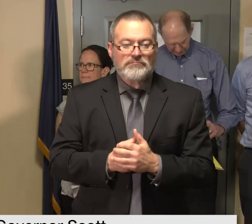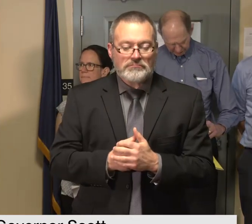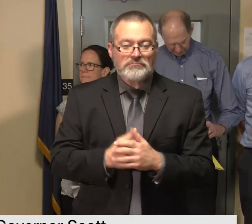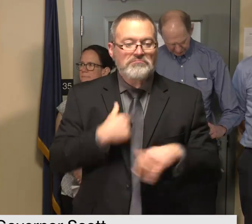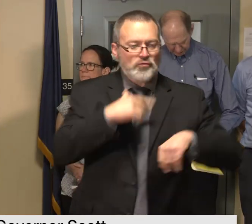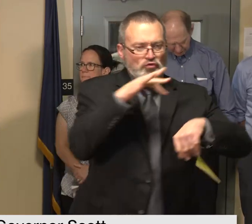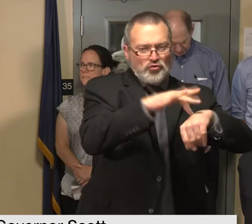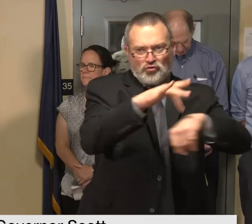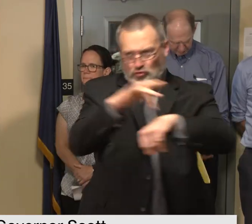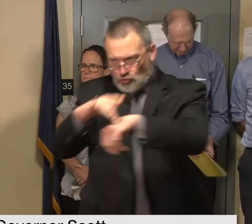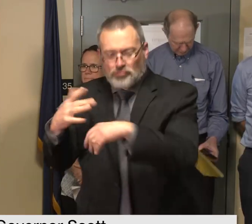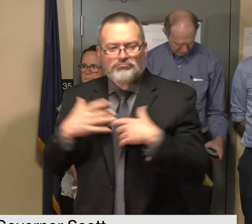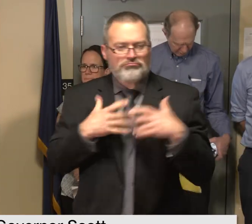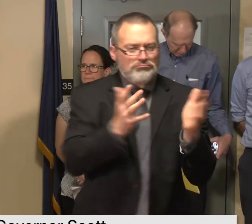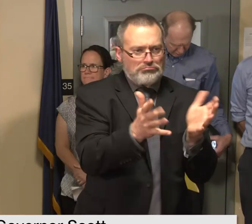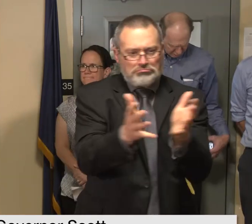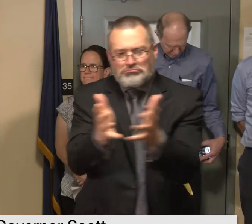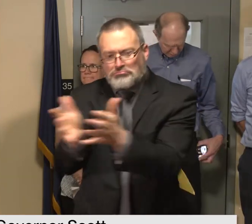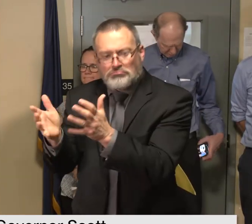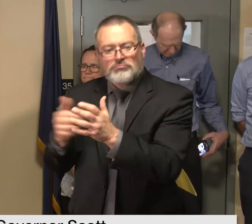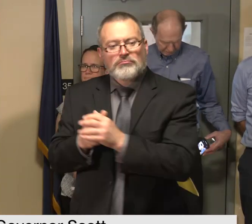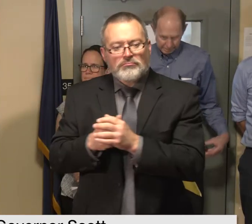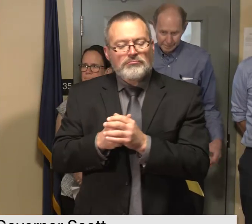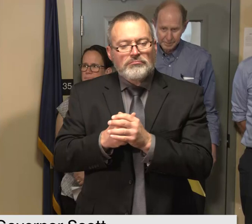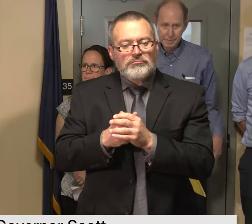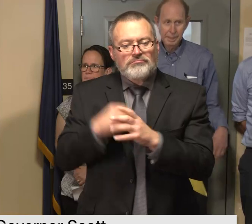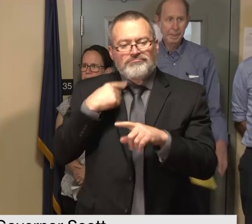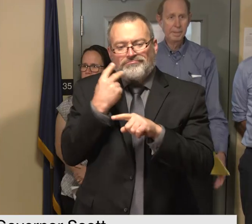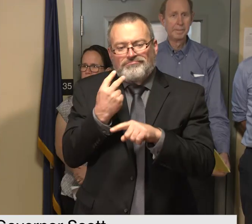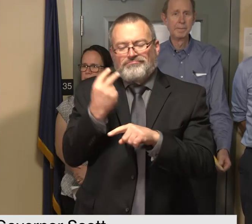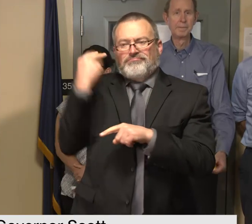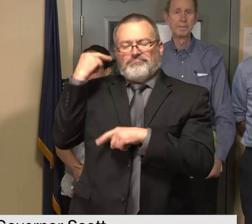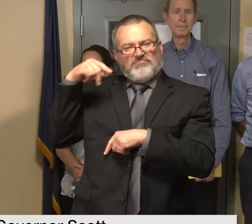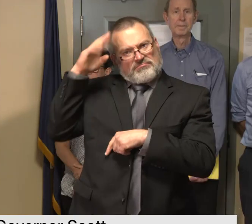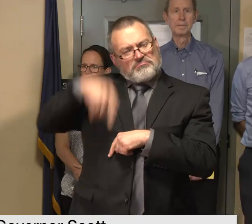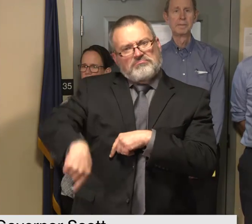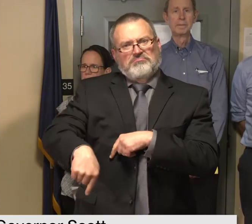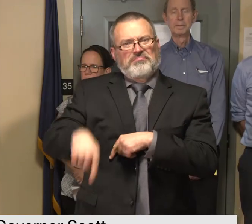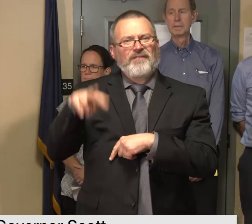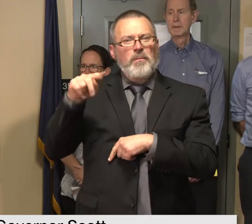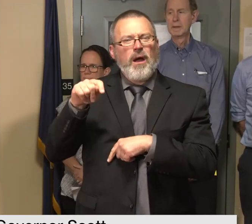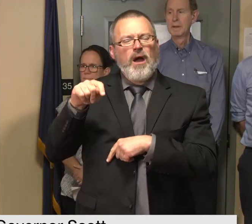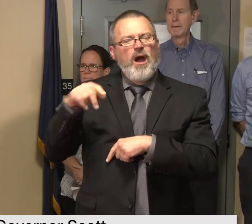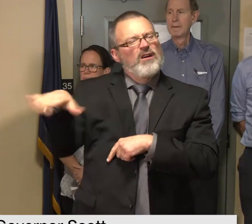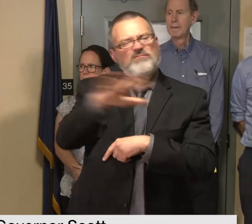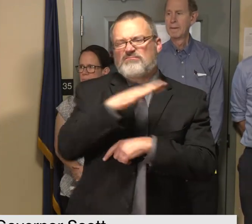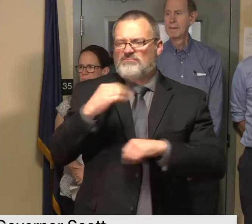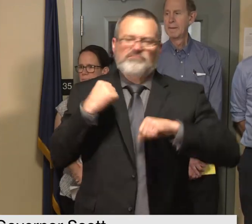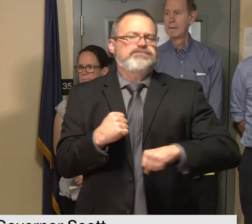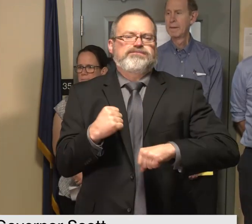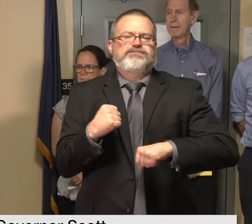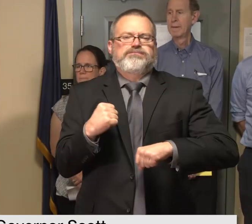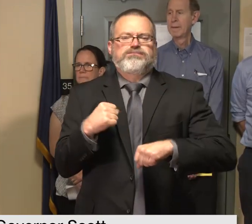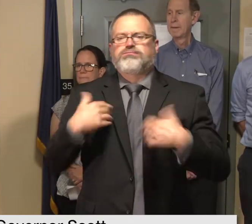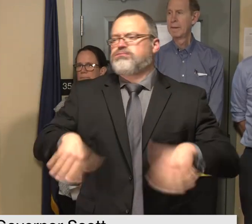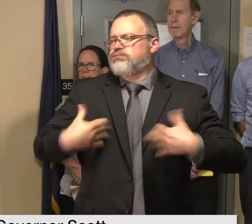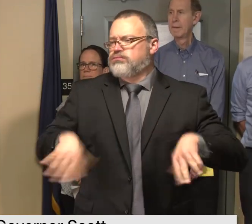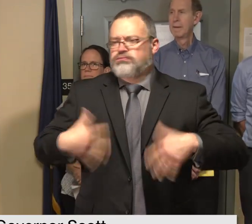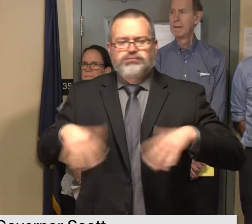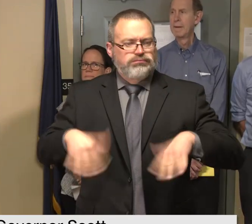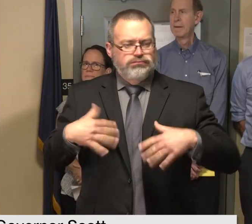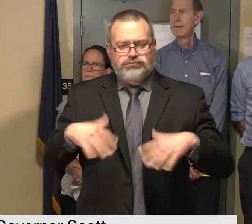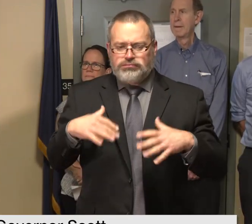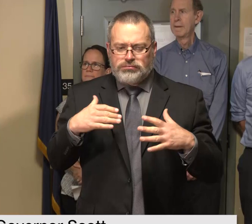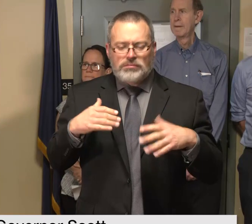reminded of how resilient Vermonters really are even in the face of devastation I saw many community members